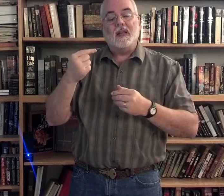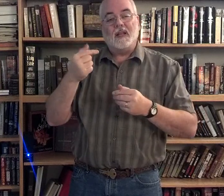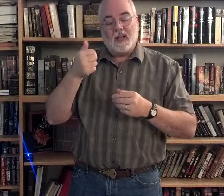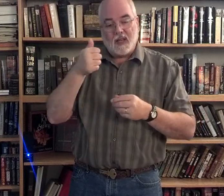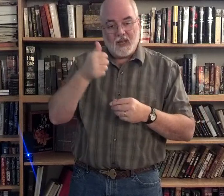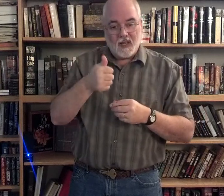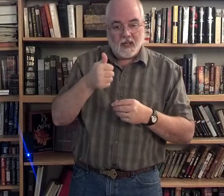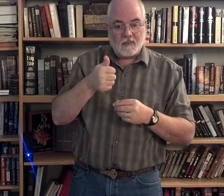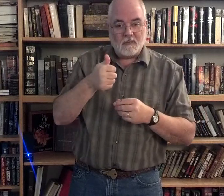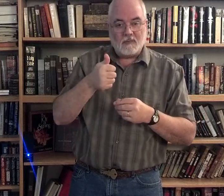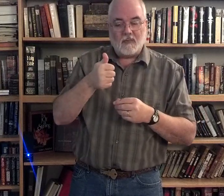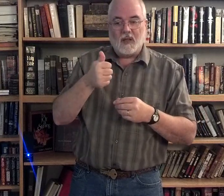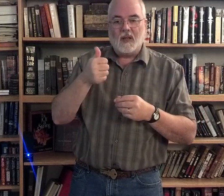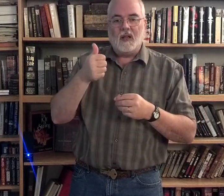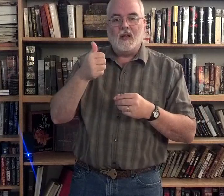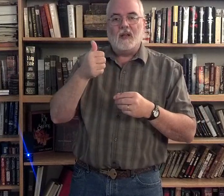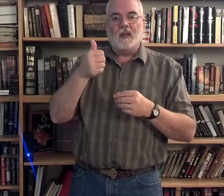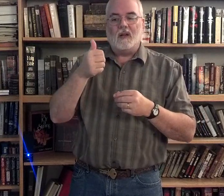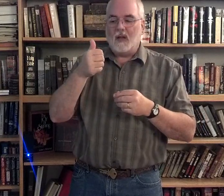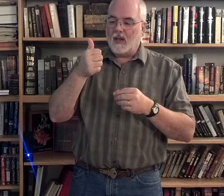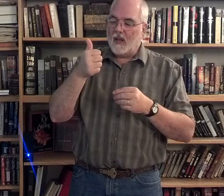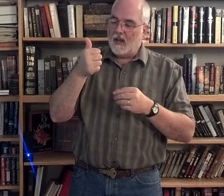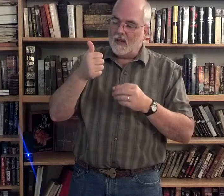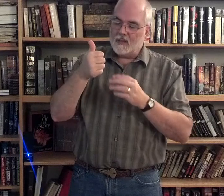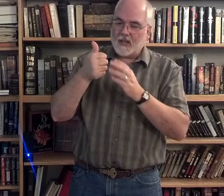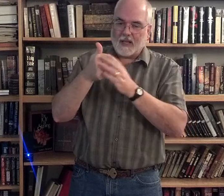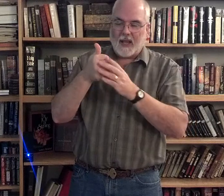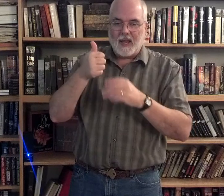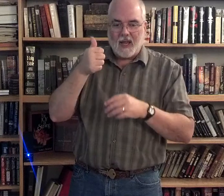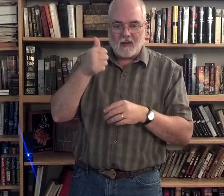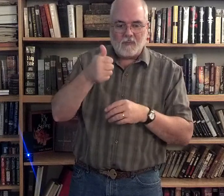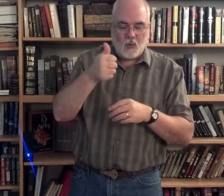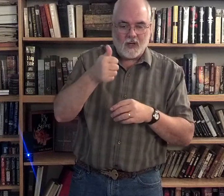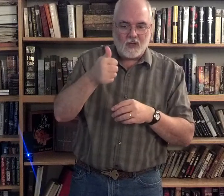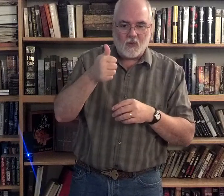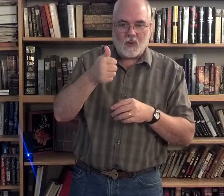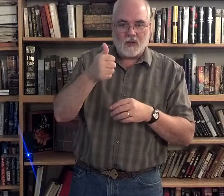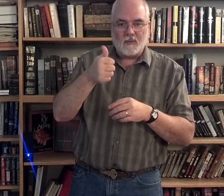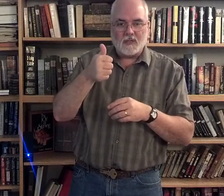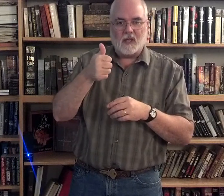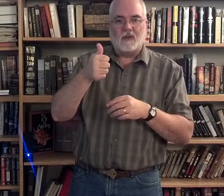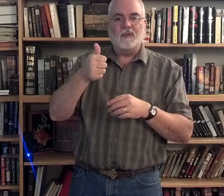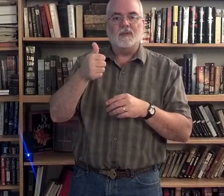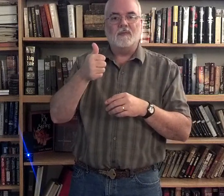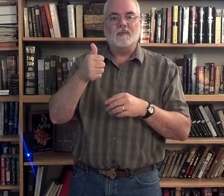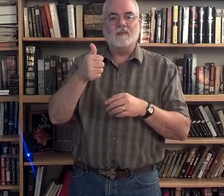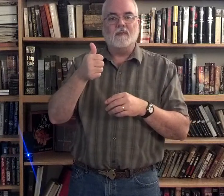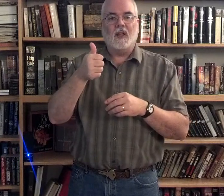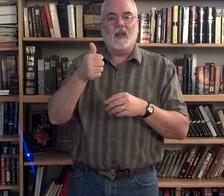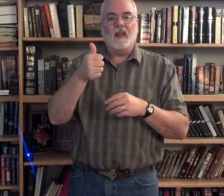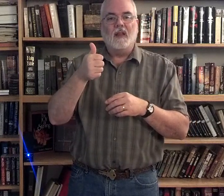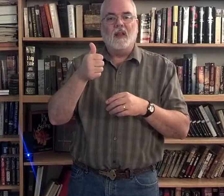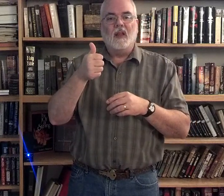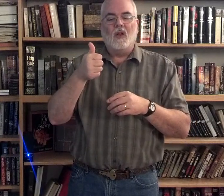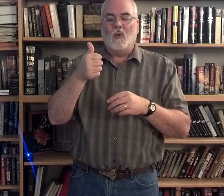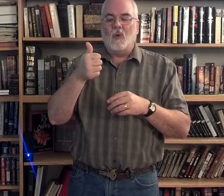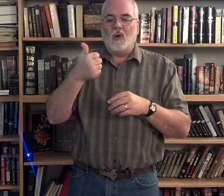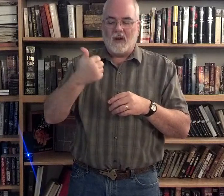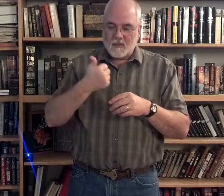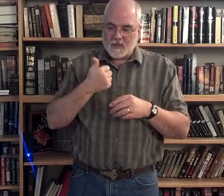him, okay, and it's like the a hand pointing towards himself, okay, or himself,